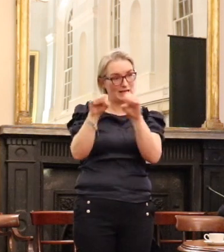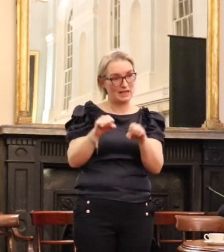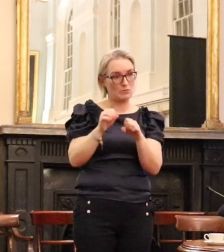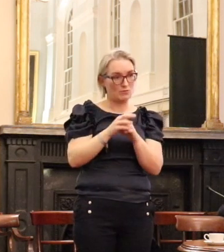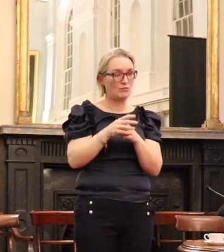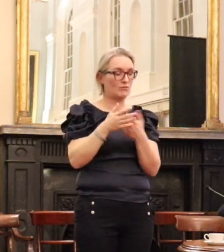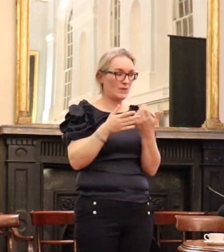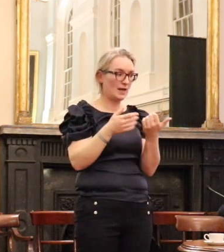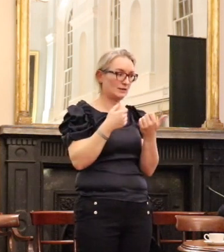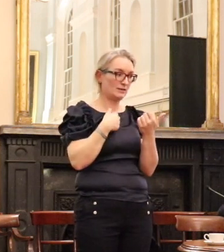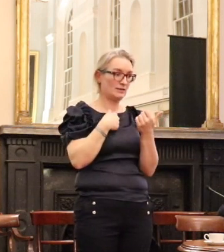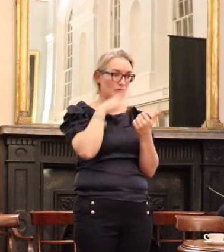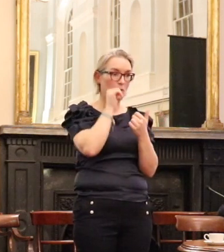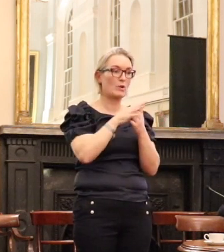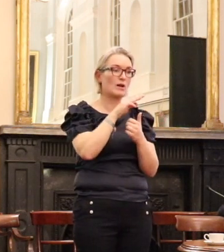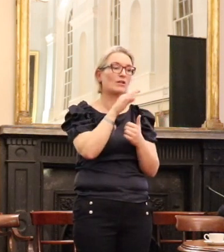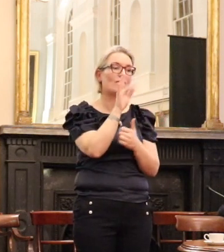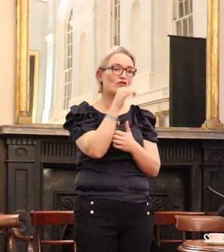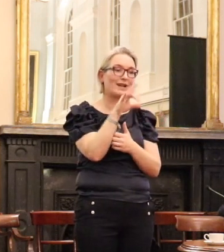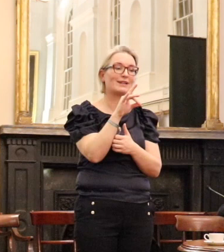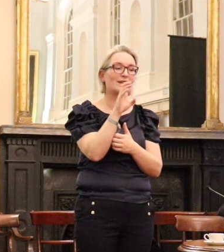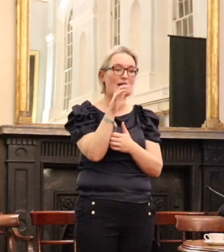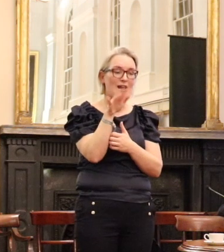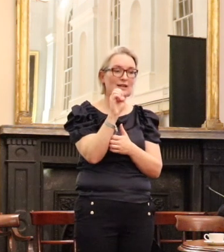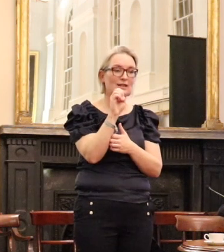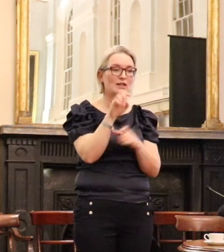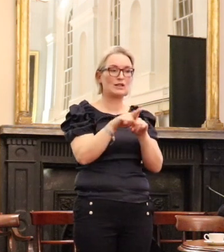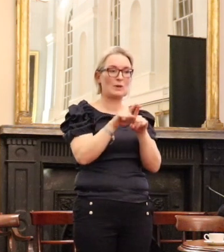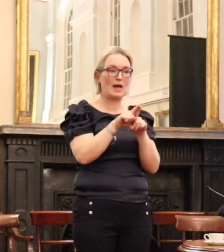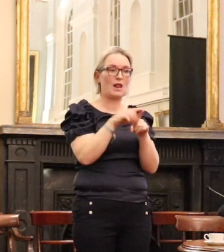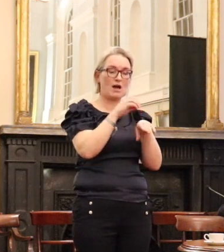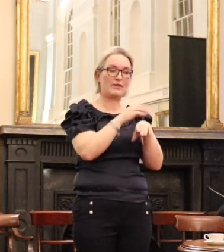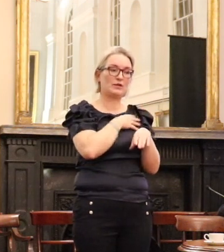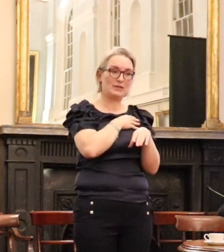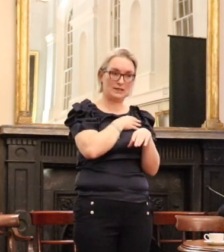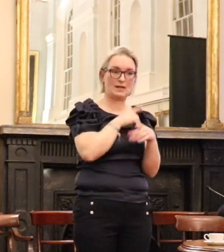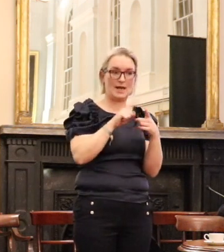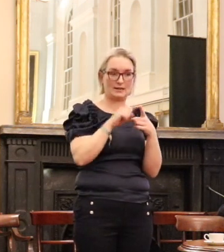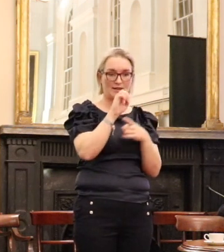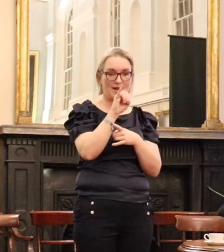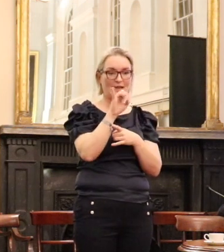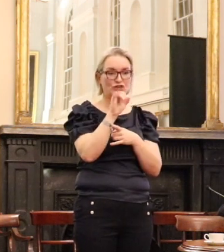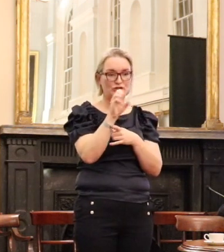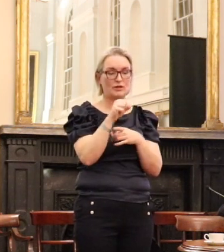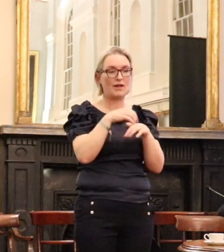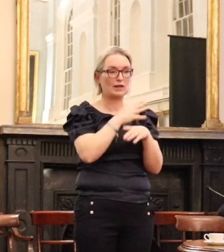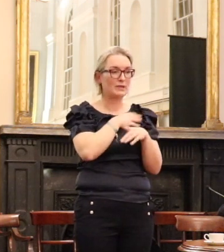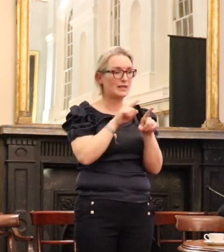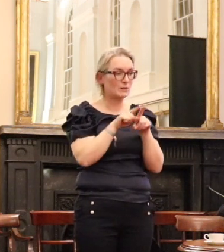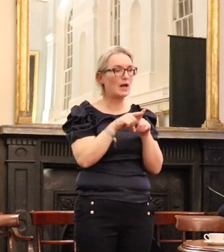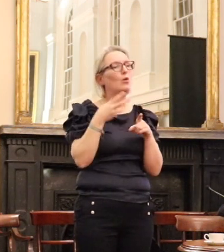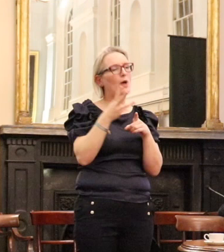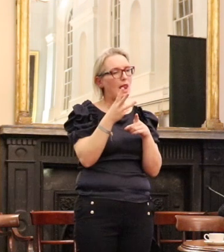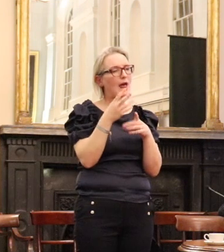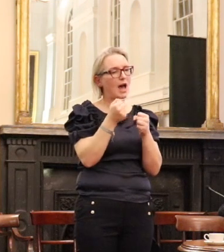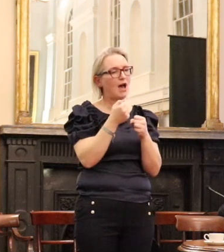former Chief Justice Frank Clarke. Eilish has sat on that committee as the Plank representative and it will report next year.